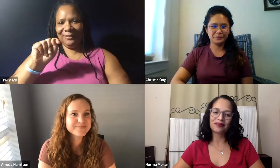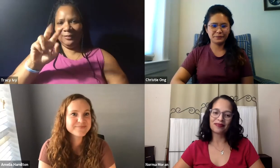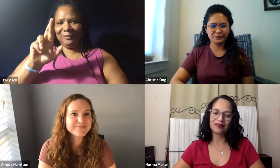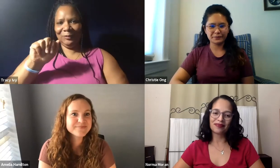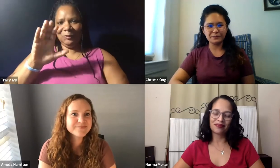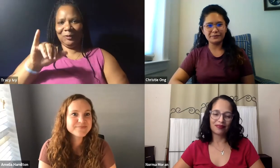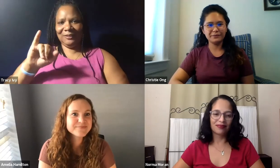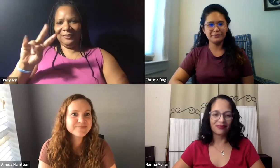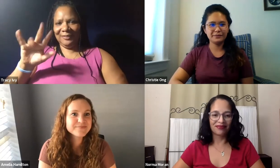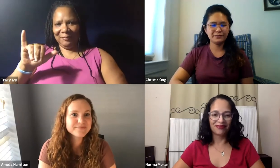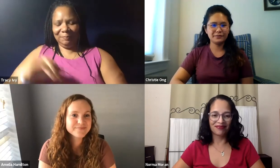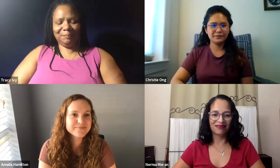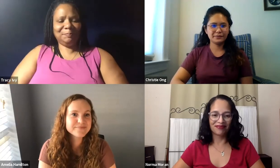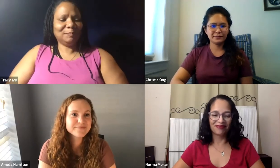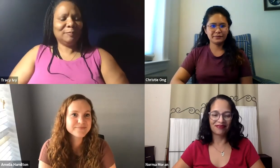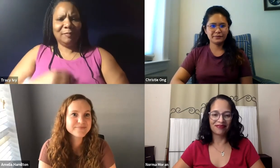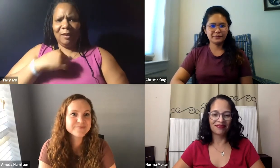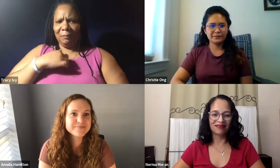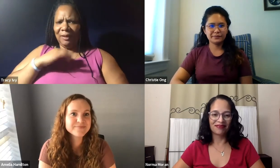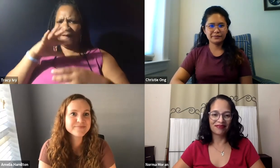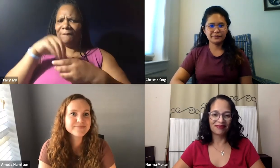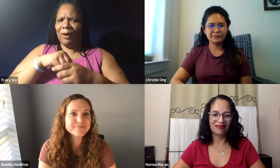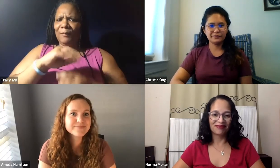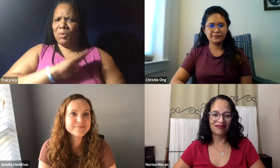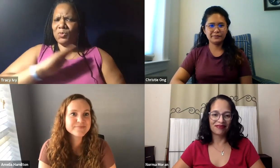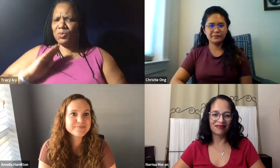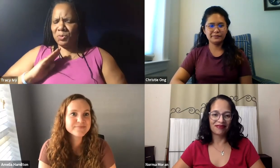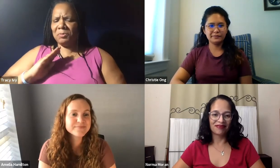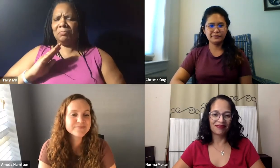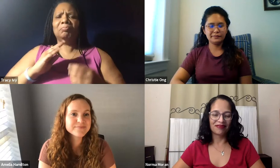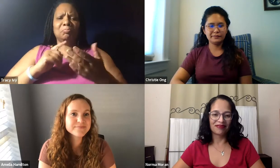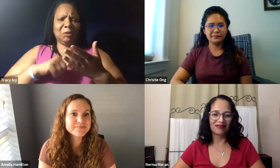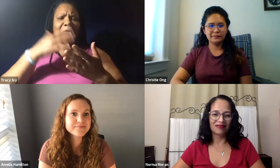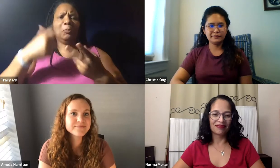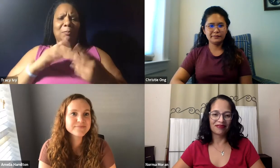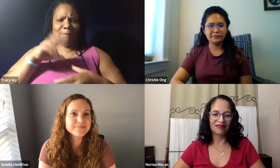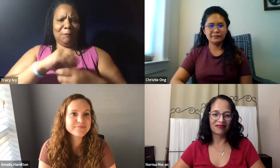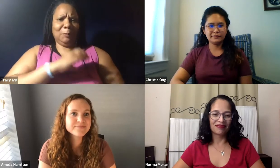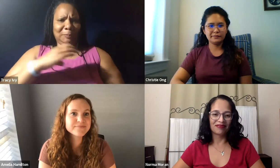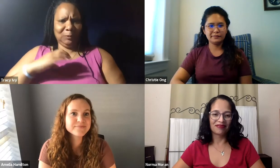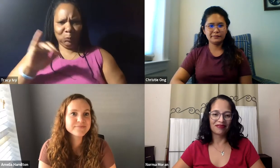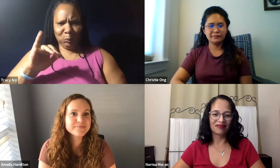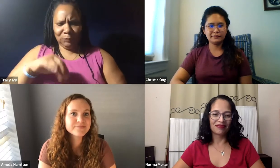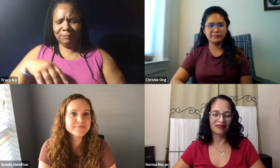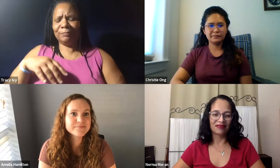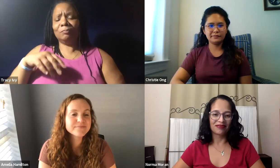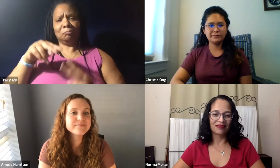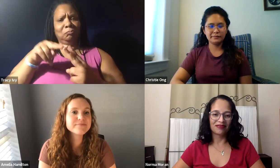This is Tracy. Hi everyone. My name is Tracy Ivey and I have been involved with the board. I've been involved with